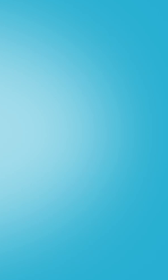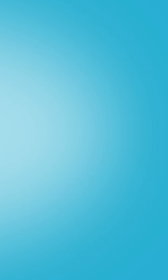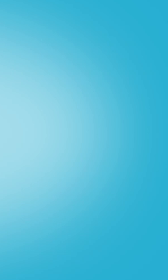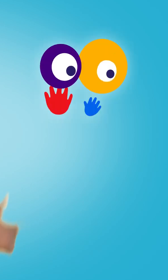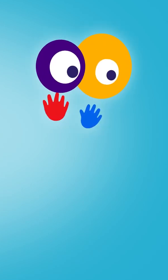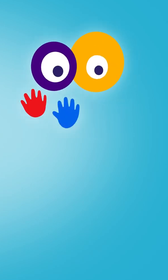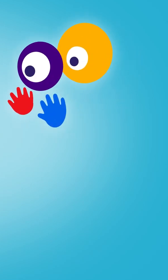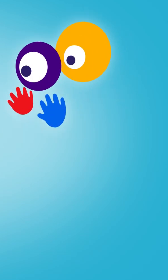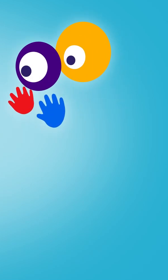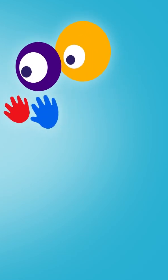Let's go!